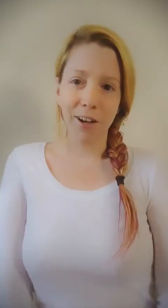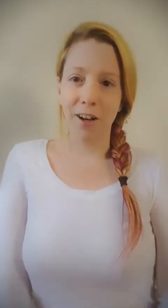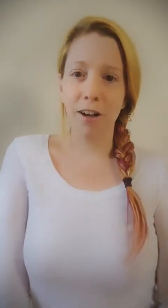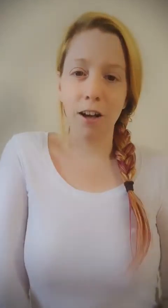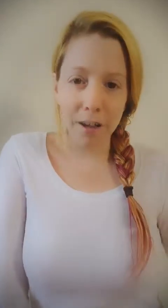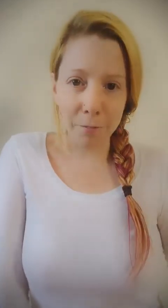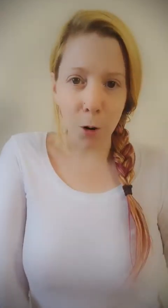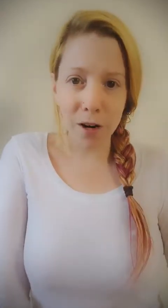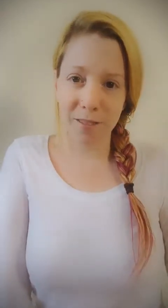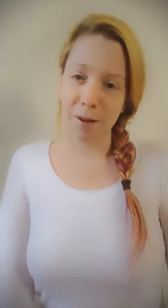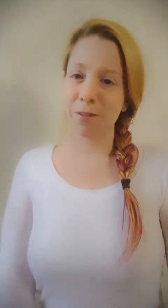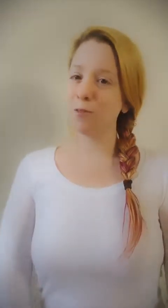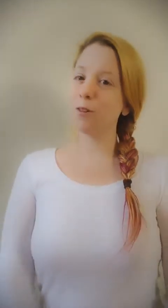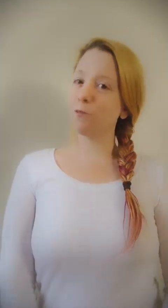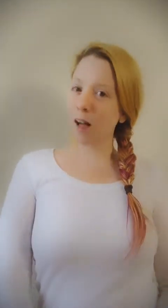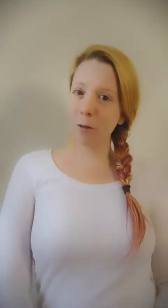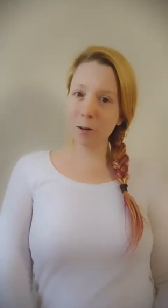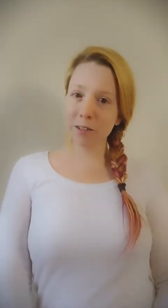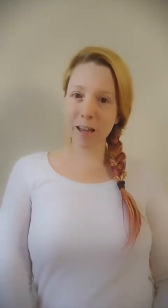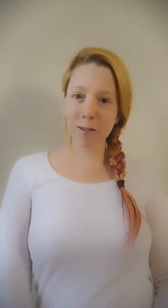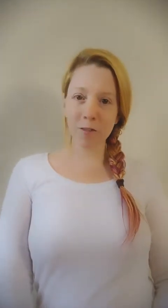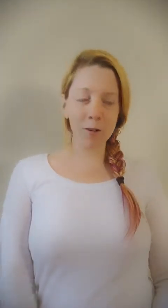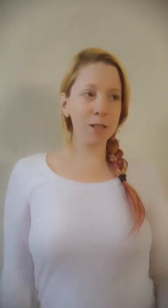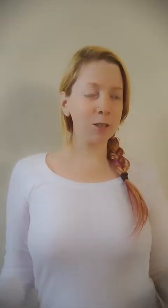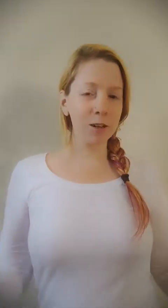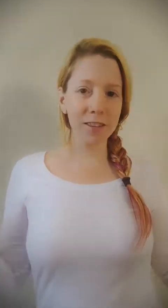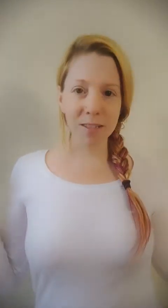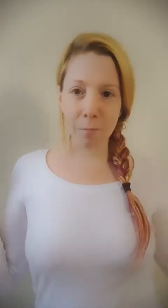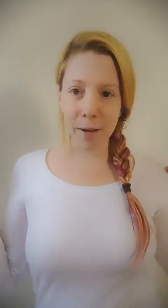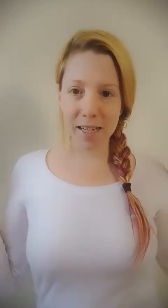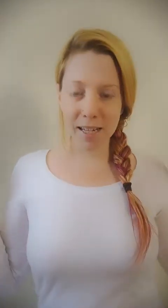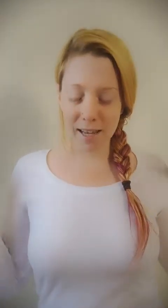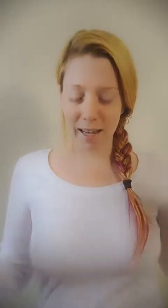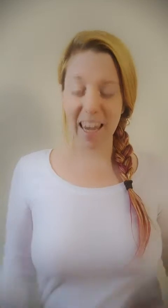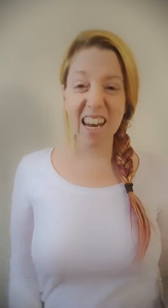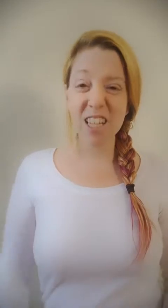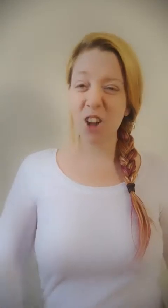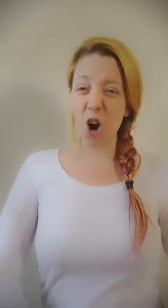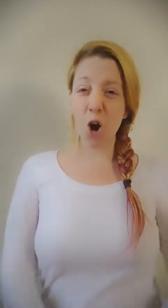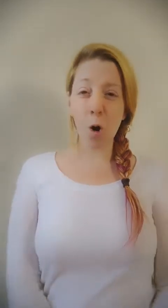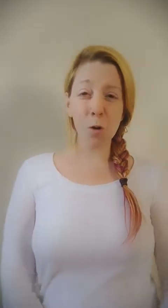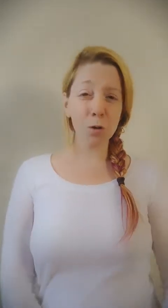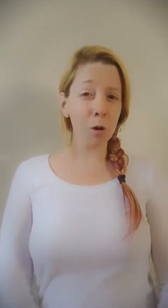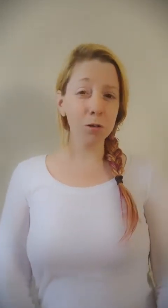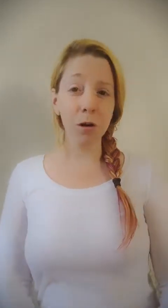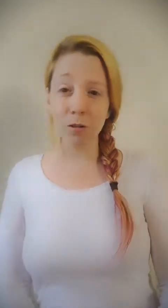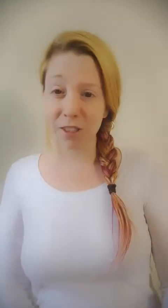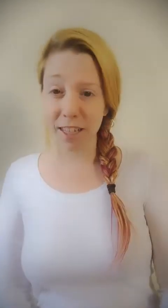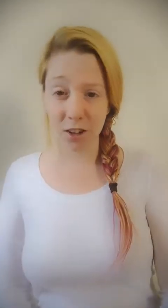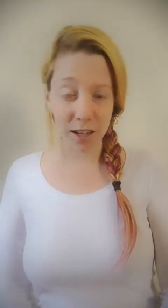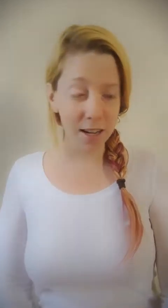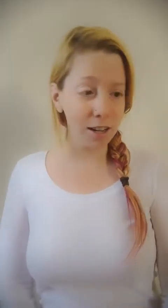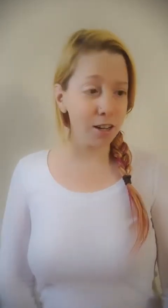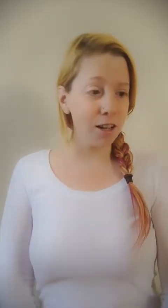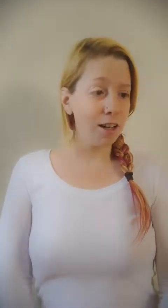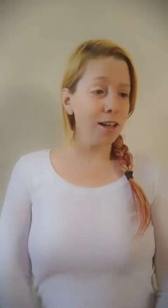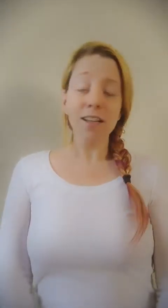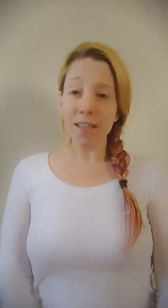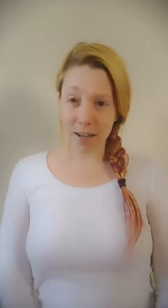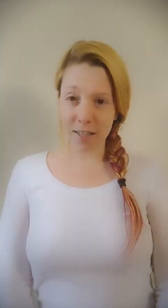Good morning, my beautiful followers. How's everyone doing on this Monday? It is cold, cold, cold here in Texas